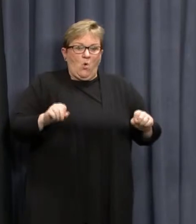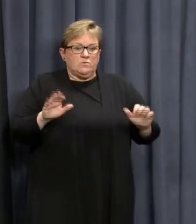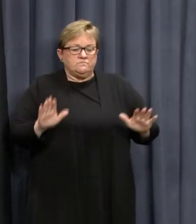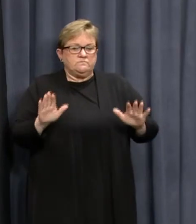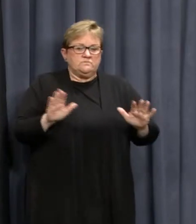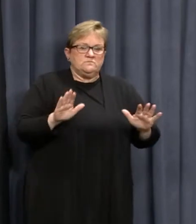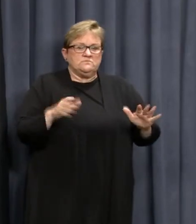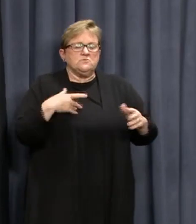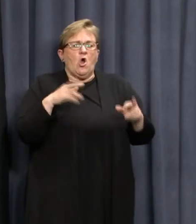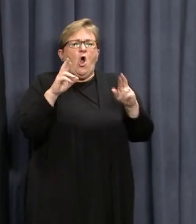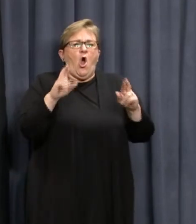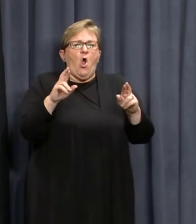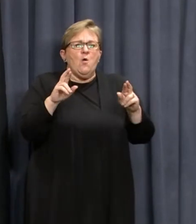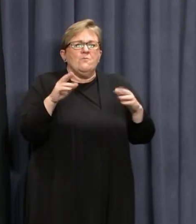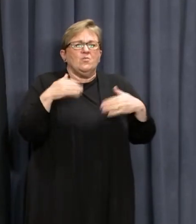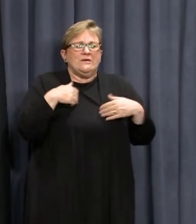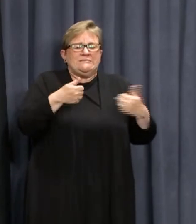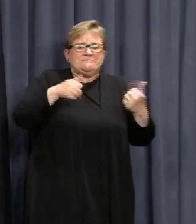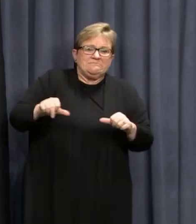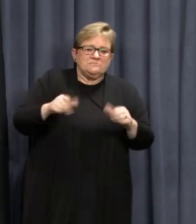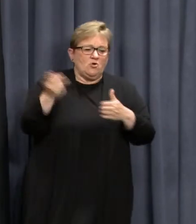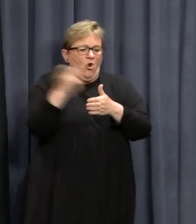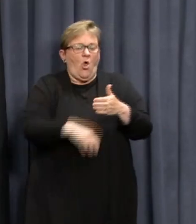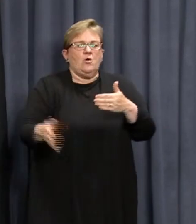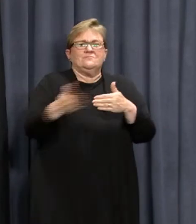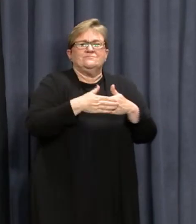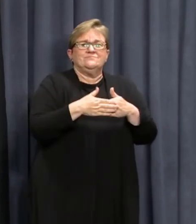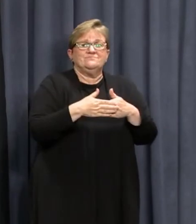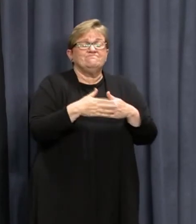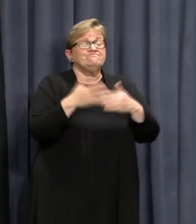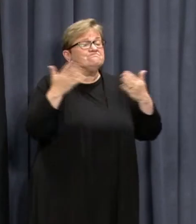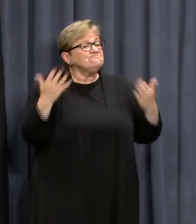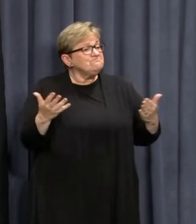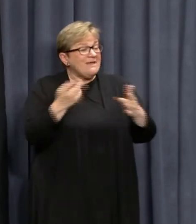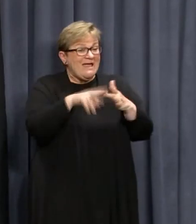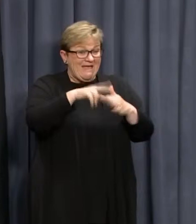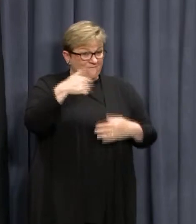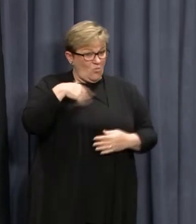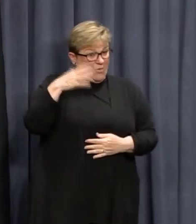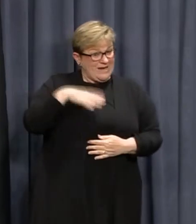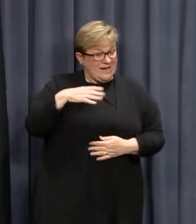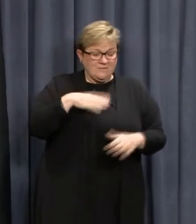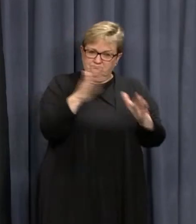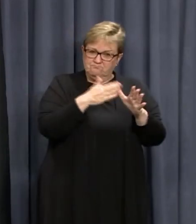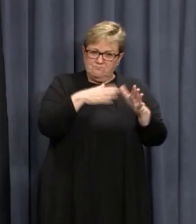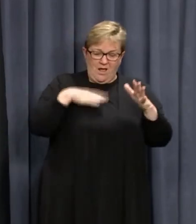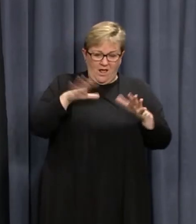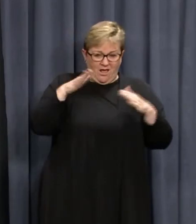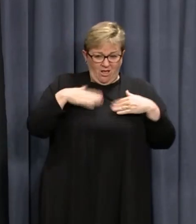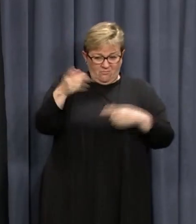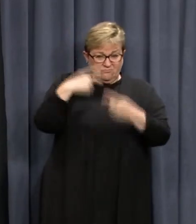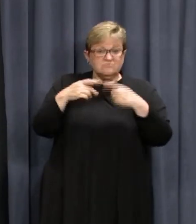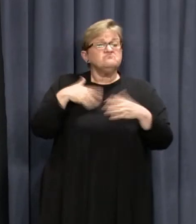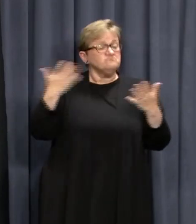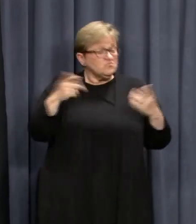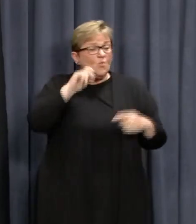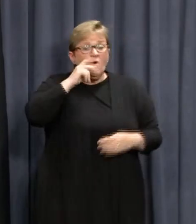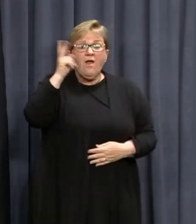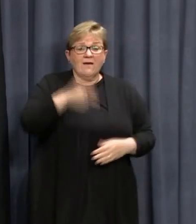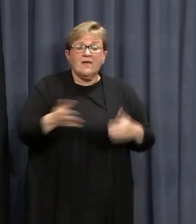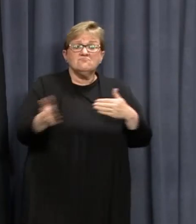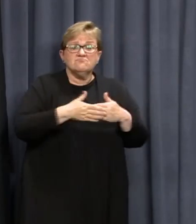and I hope we can avoid going back into lockdown. But if we need to, based on health advice, then that is what we will do.